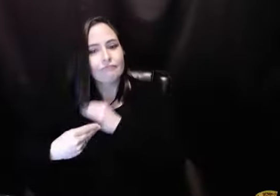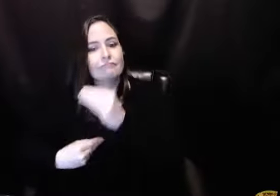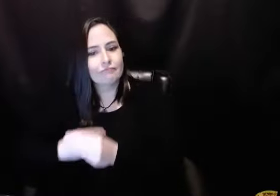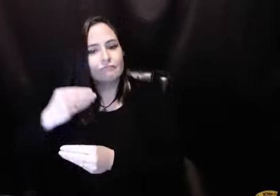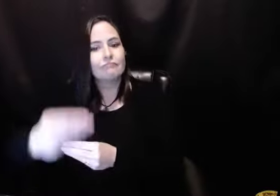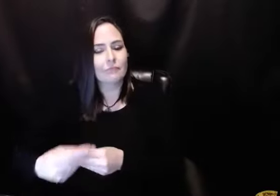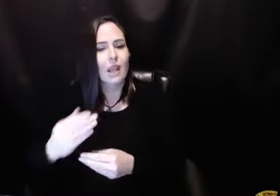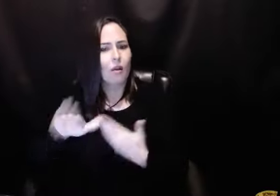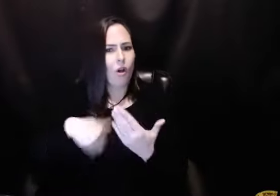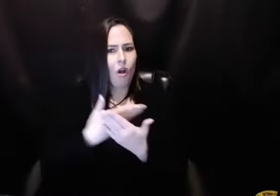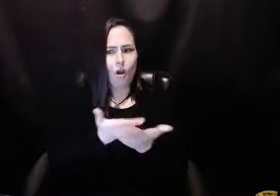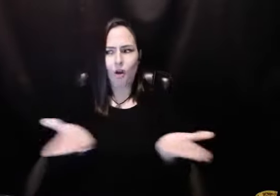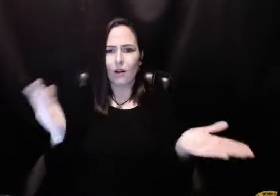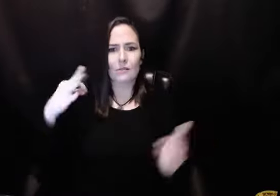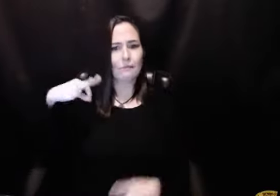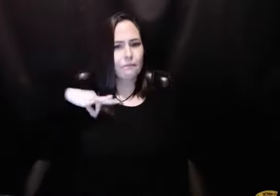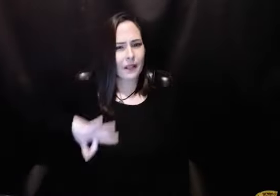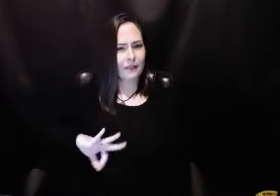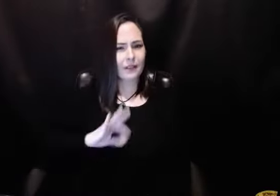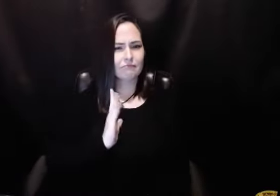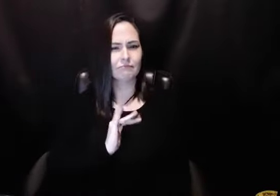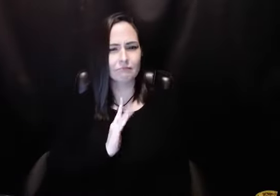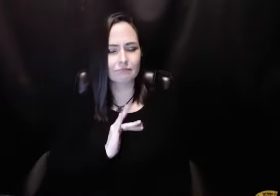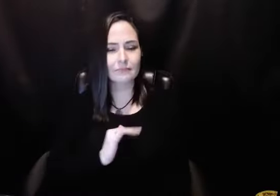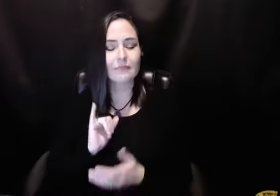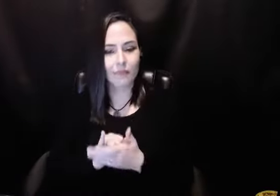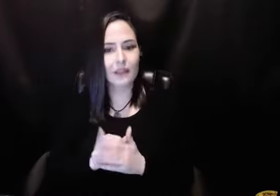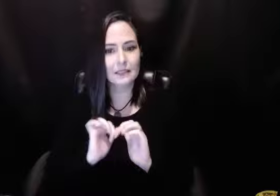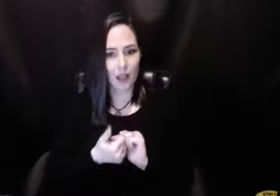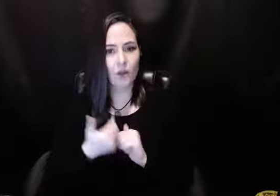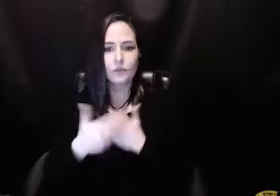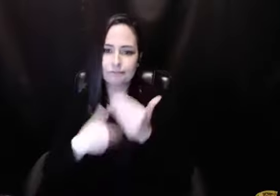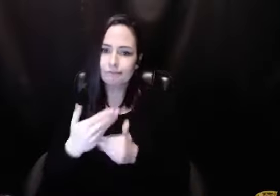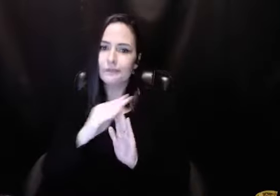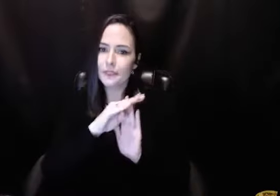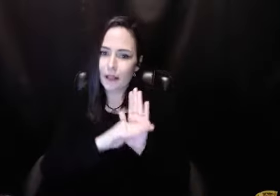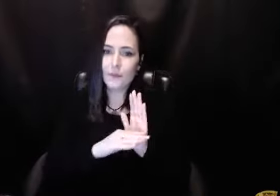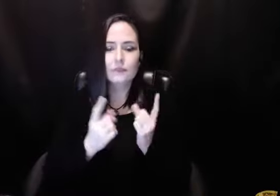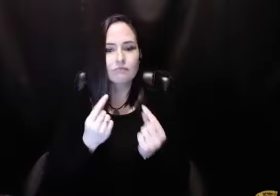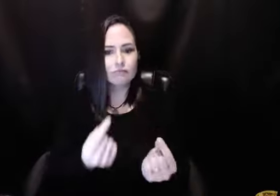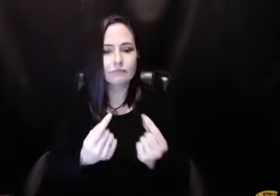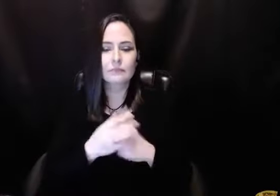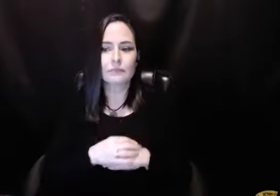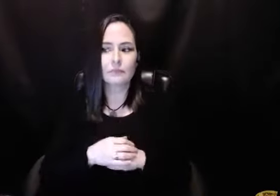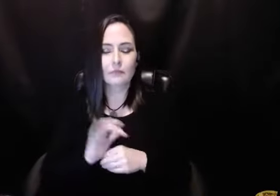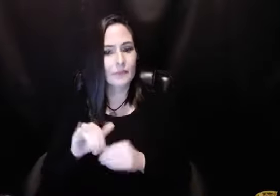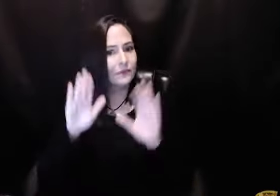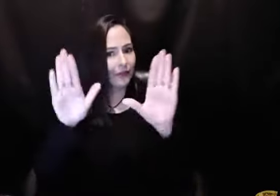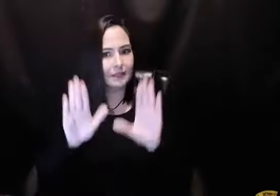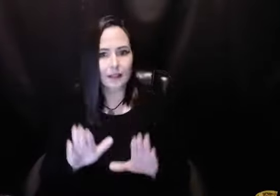before us have given to us. And we are all the beneficiaries of that. So I just love, love, love to hear that. Then there was that way to work the